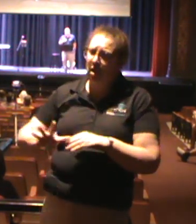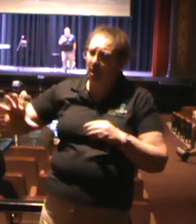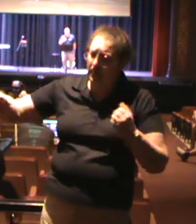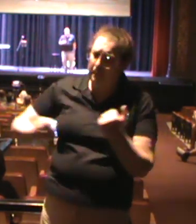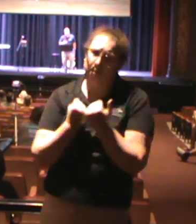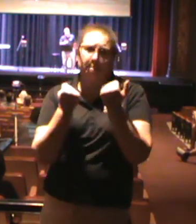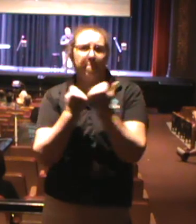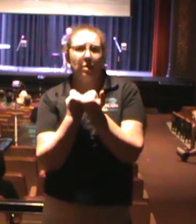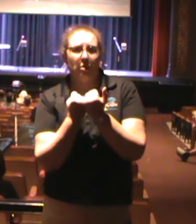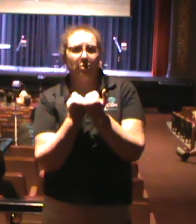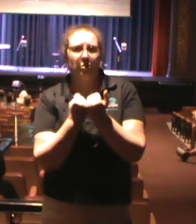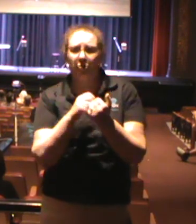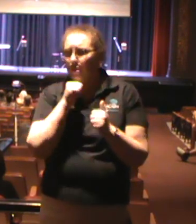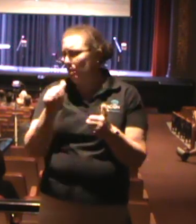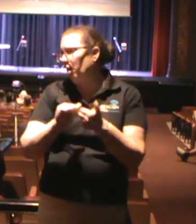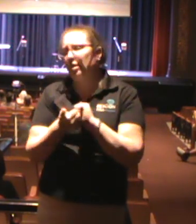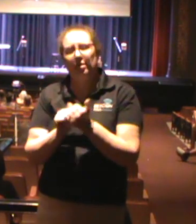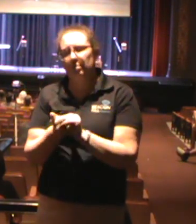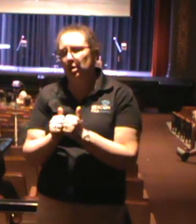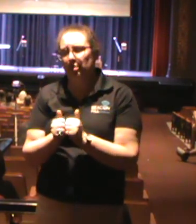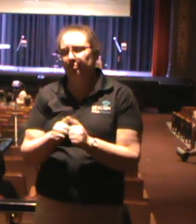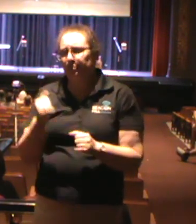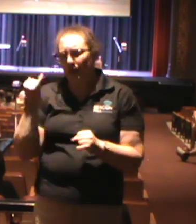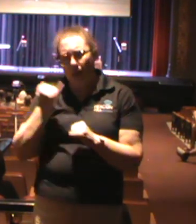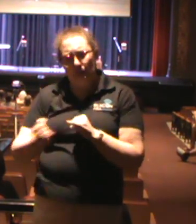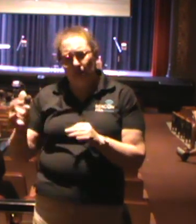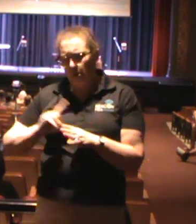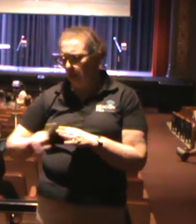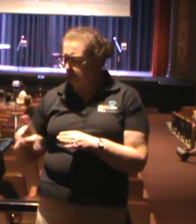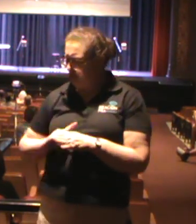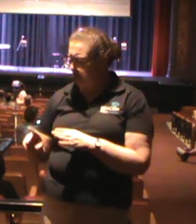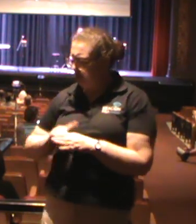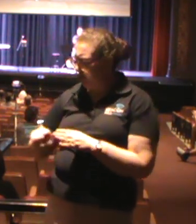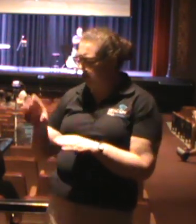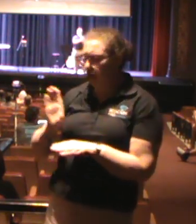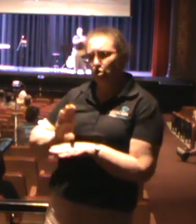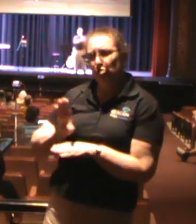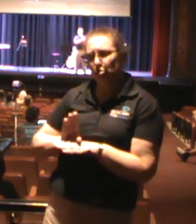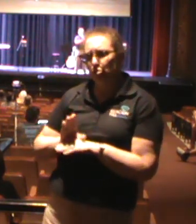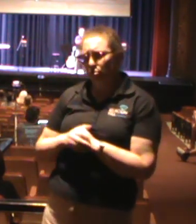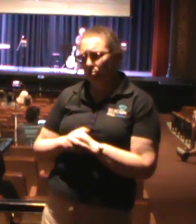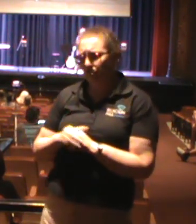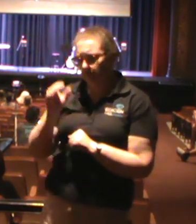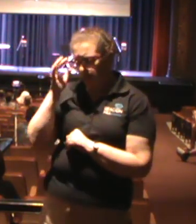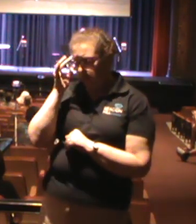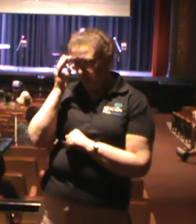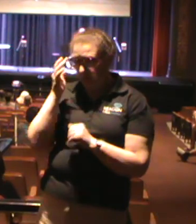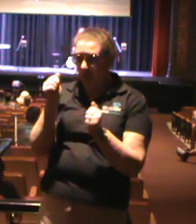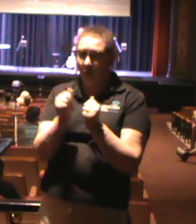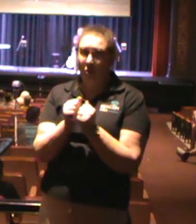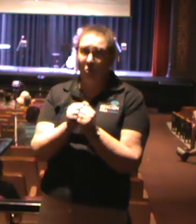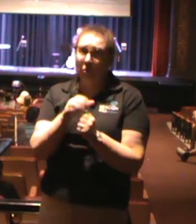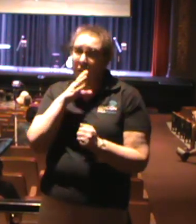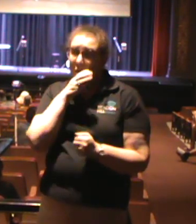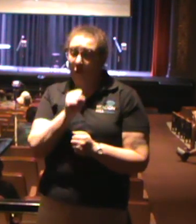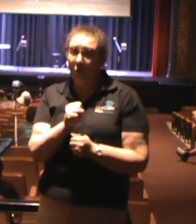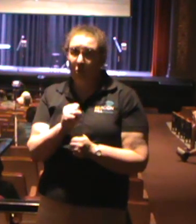are partners with us and not competitors. know, just last week we had a church, a church that has an older congregation